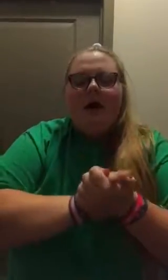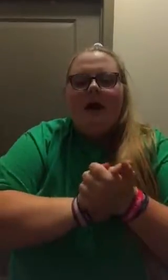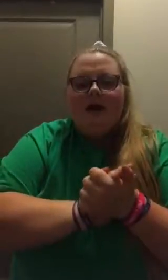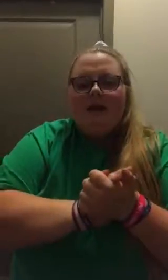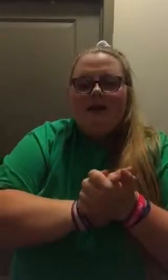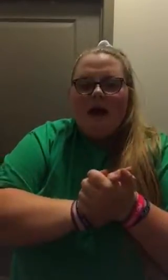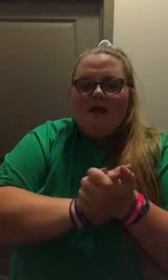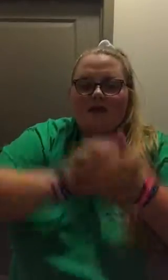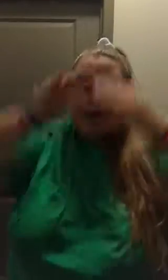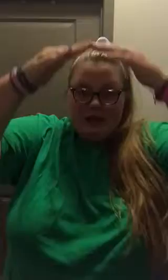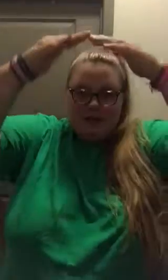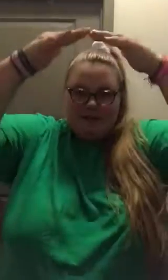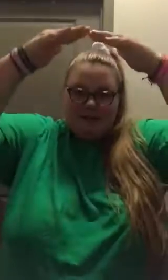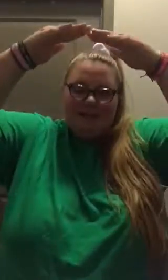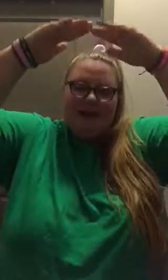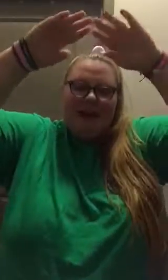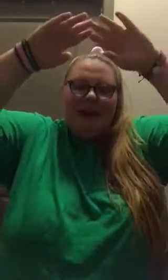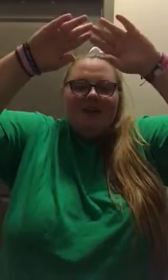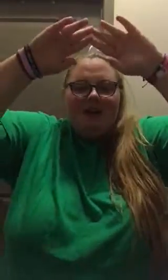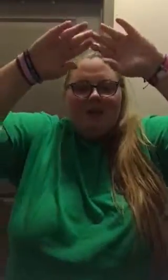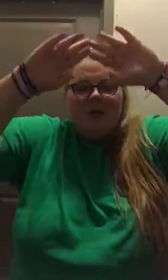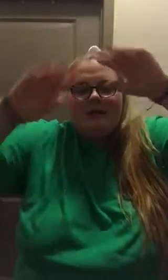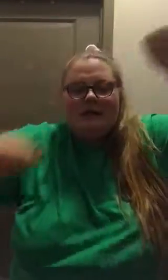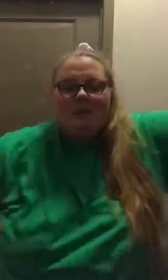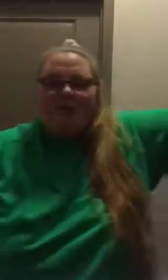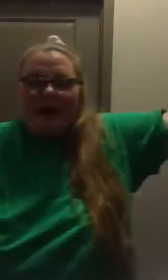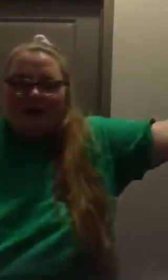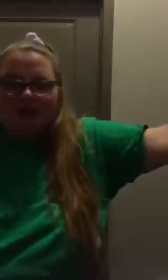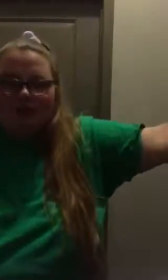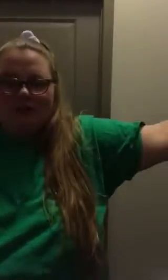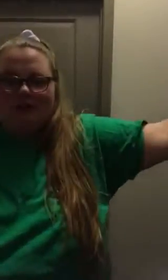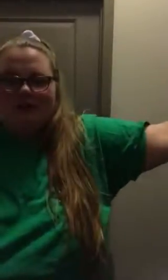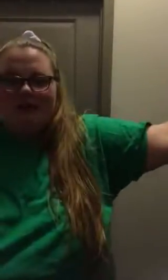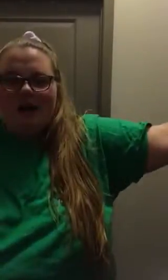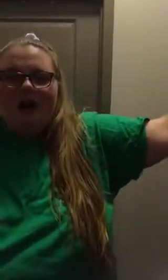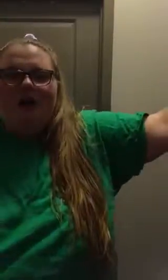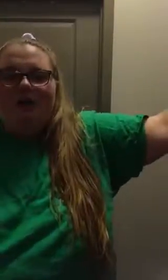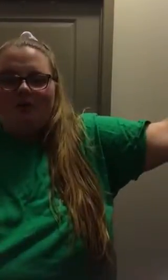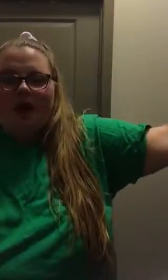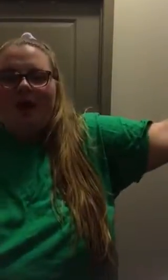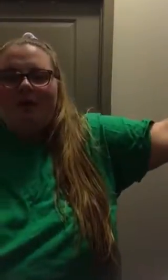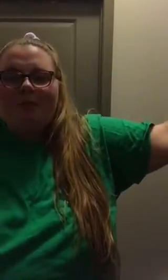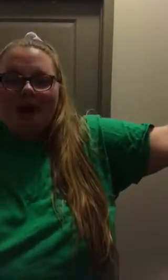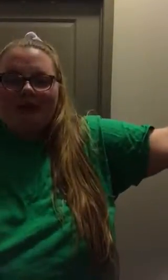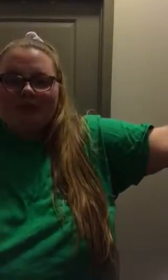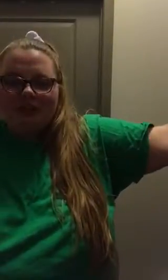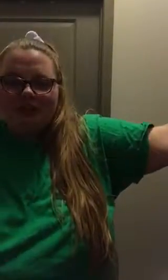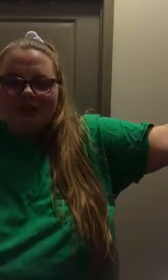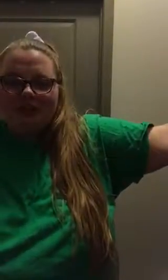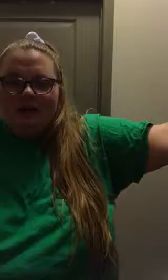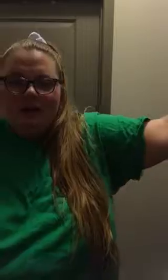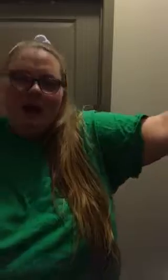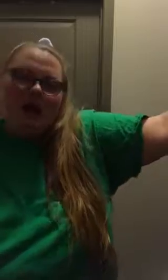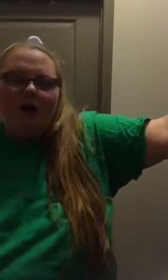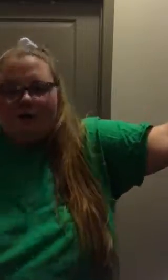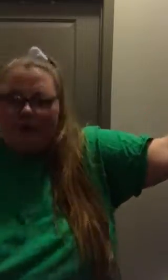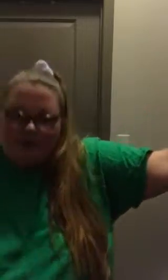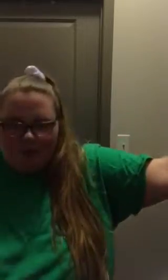And in that tree, there was a branch. A rare branch, a ratlin'